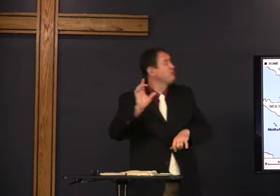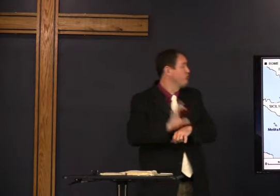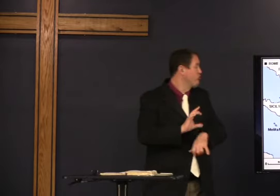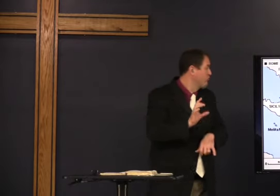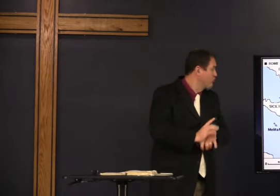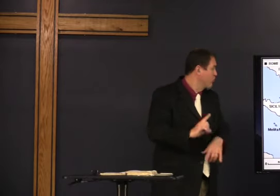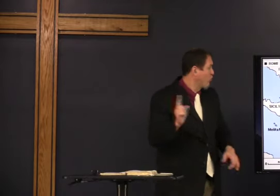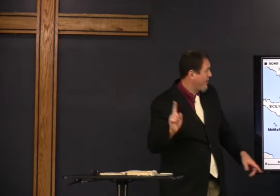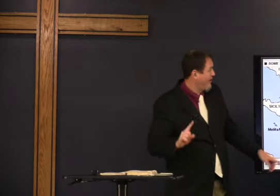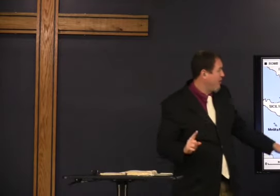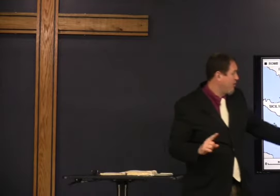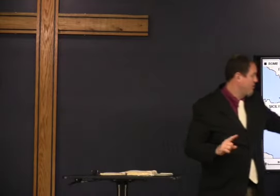There is this church,